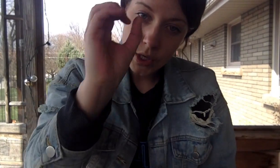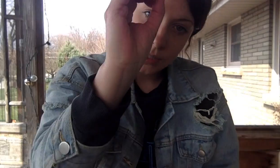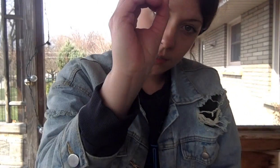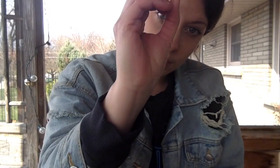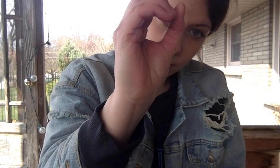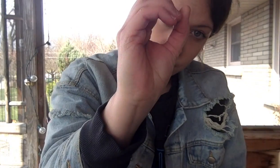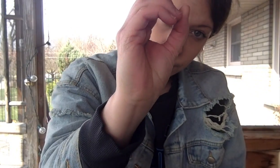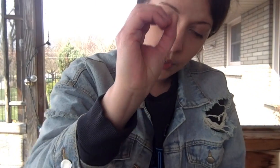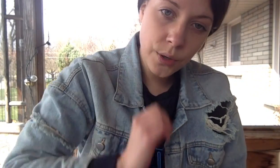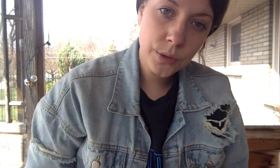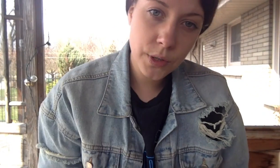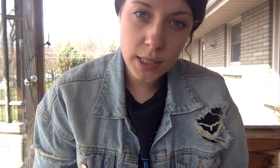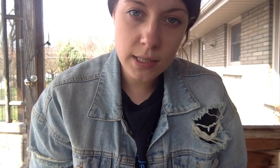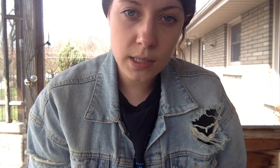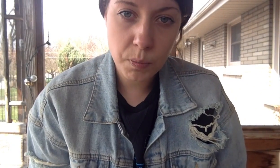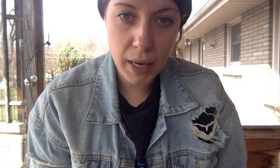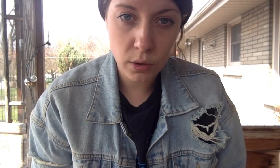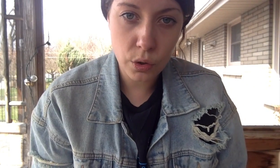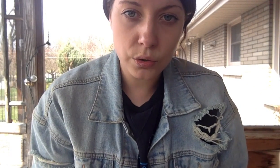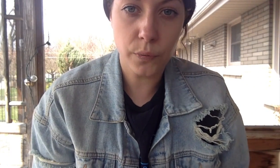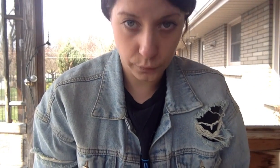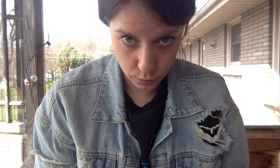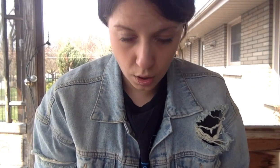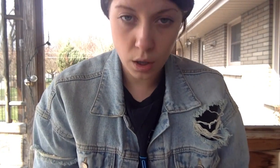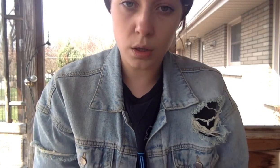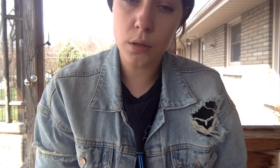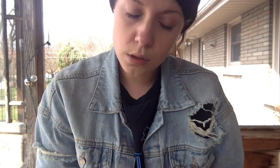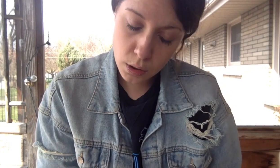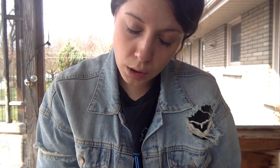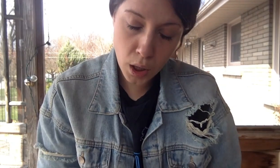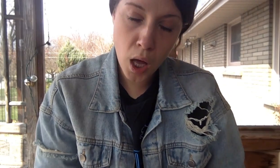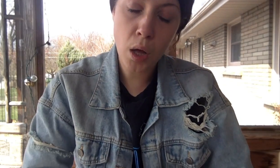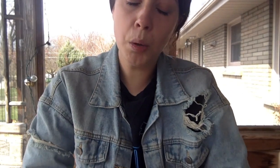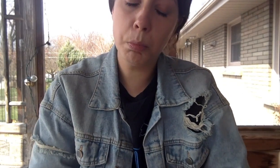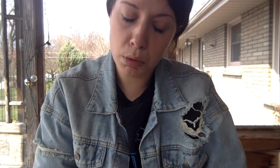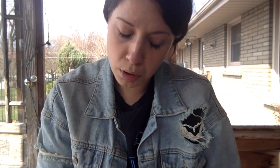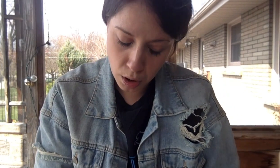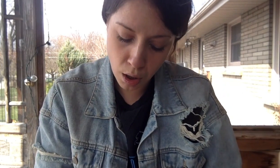green and speckled frog sat on sat on speckled frog sat